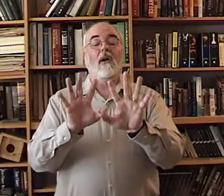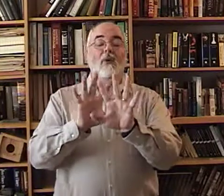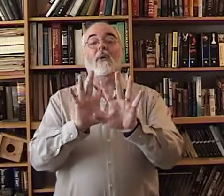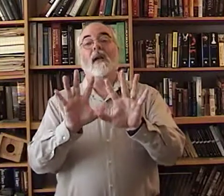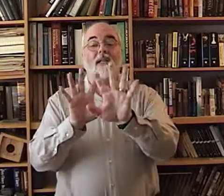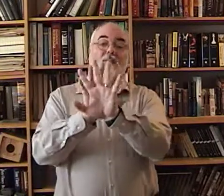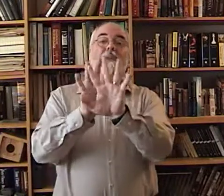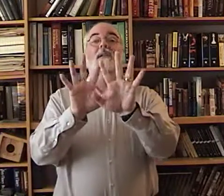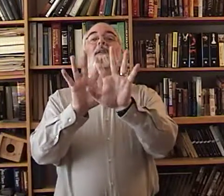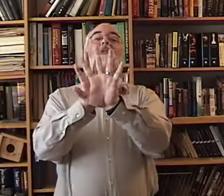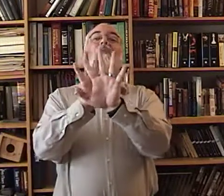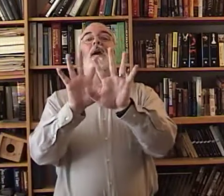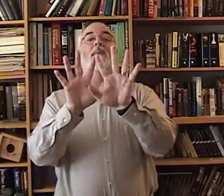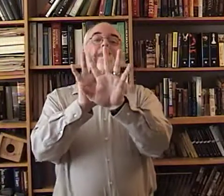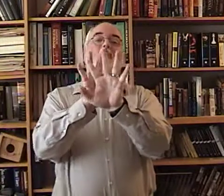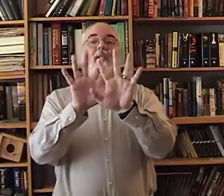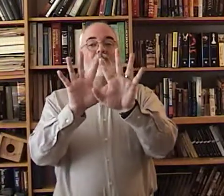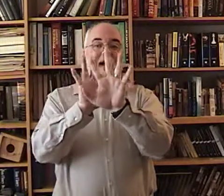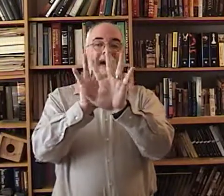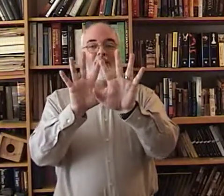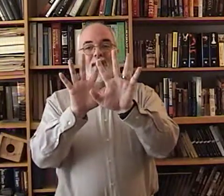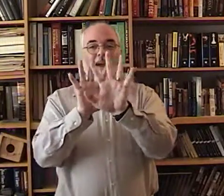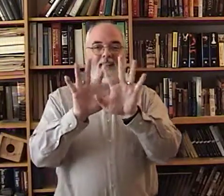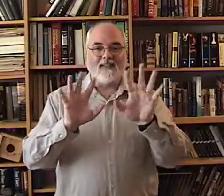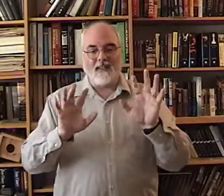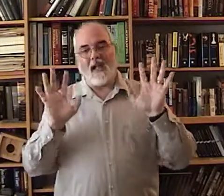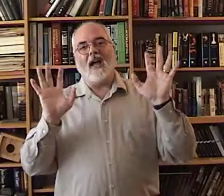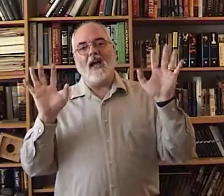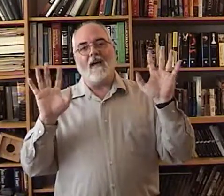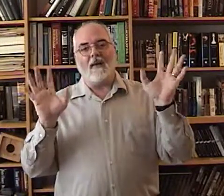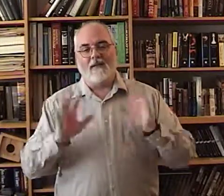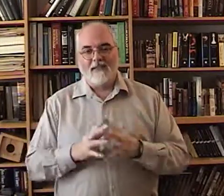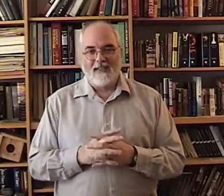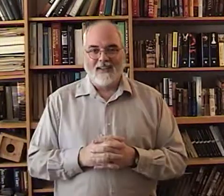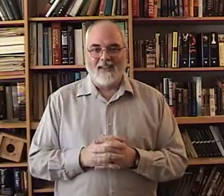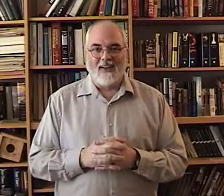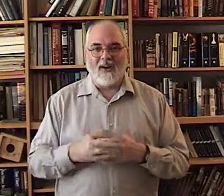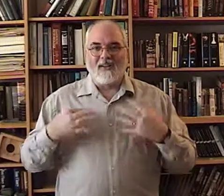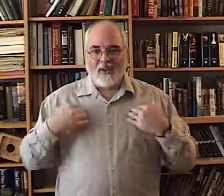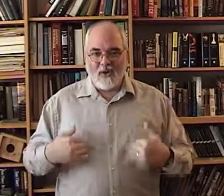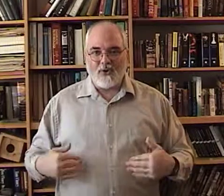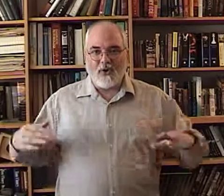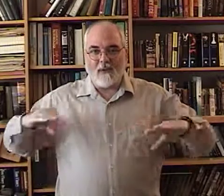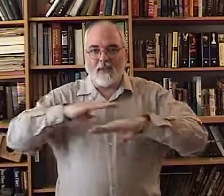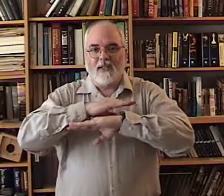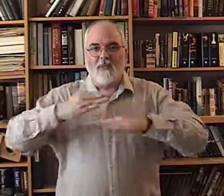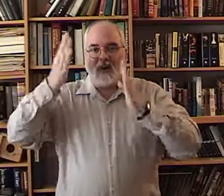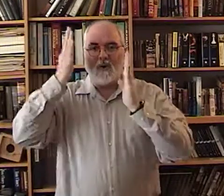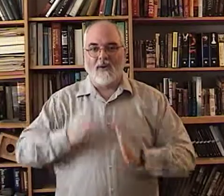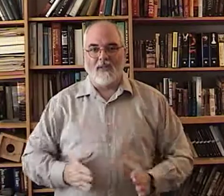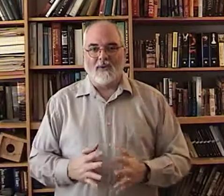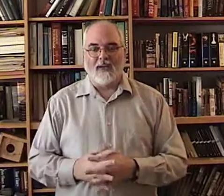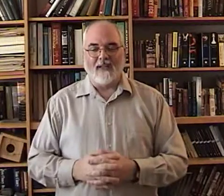go crazy with these little stripes going behind your eyes all right no stripes this way or this way